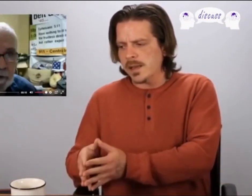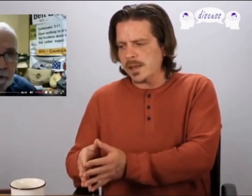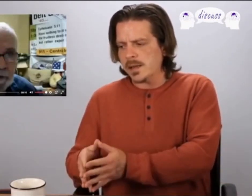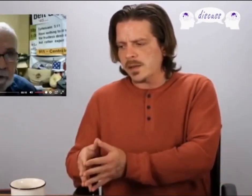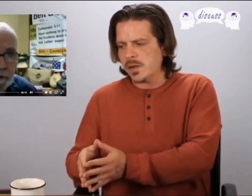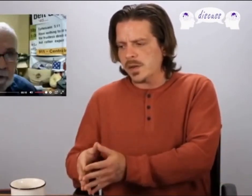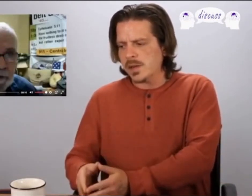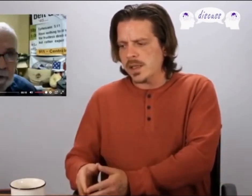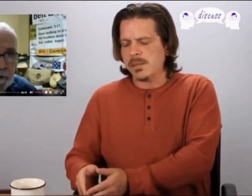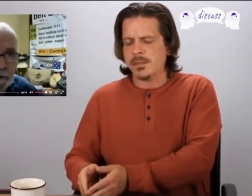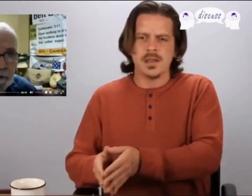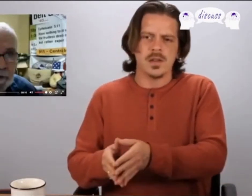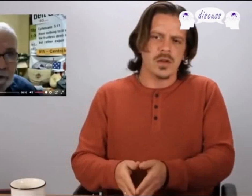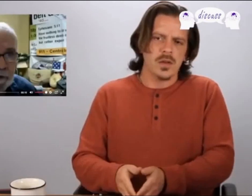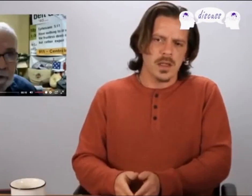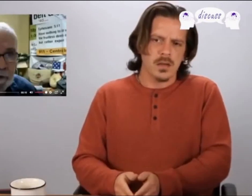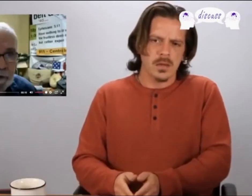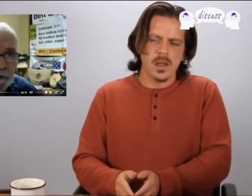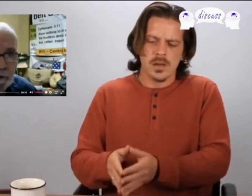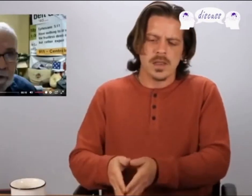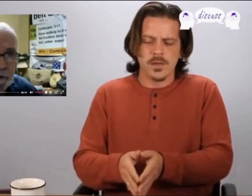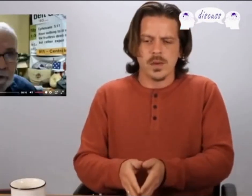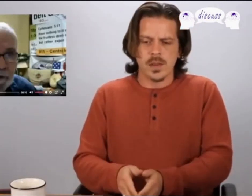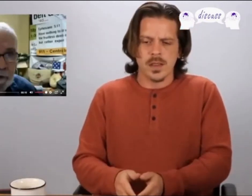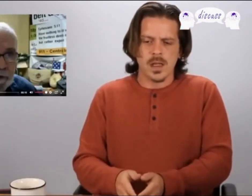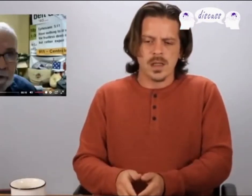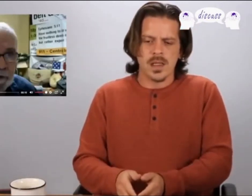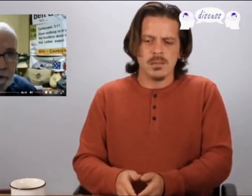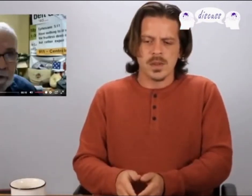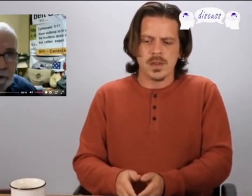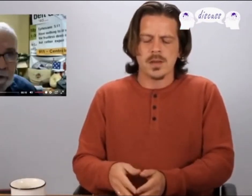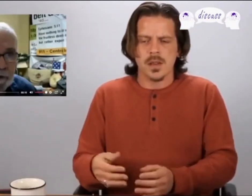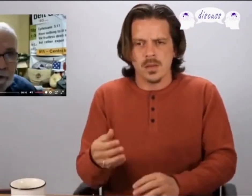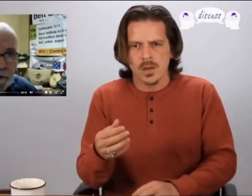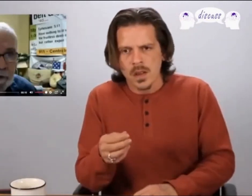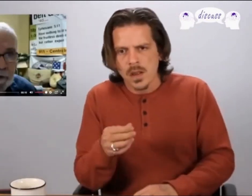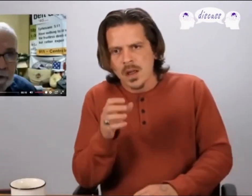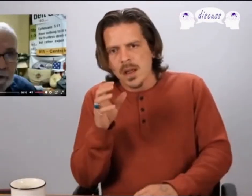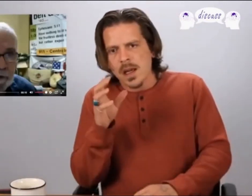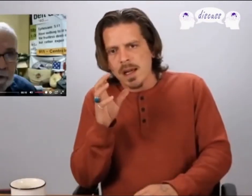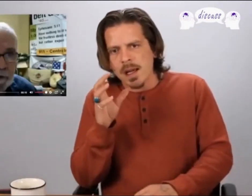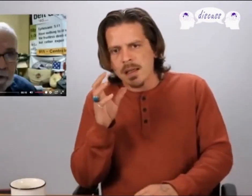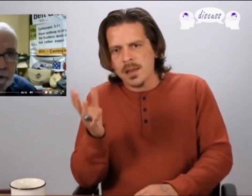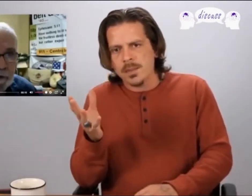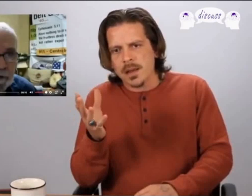that she was kidnapped by this attorney or attorney in Florida Kim Picasso and he spent